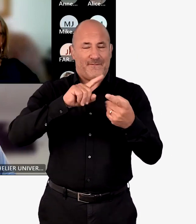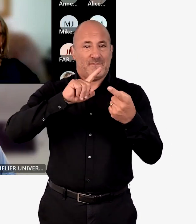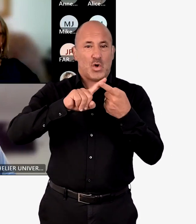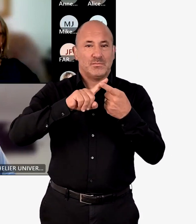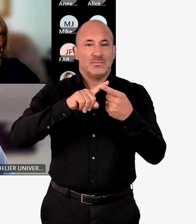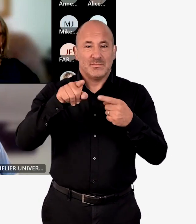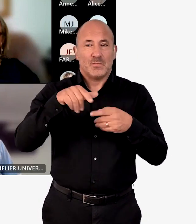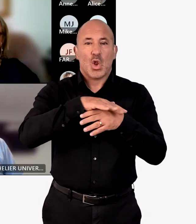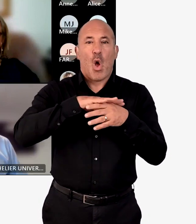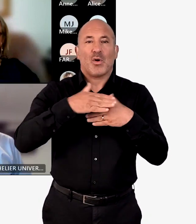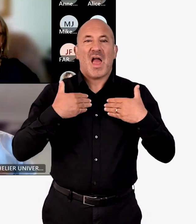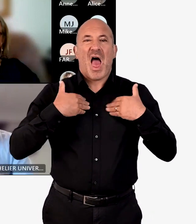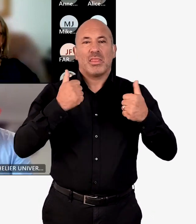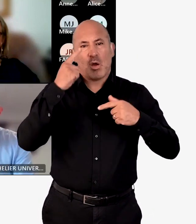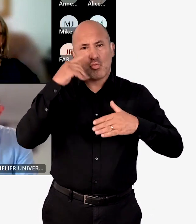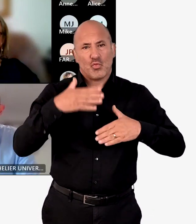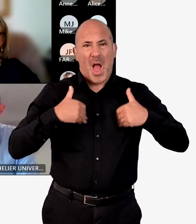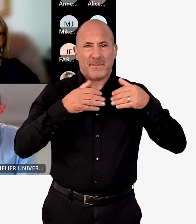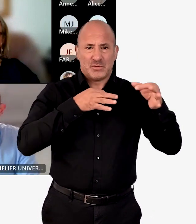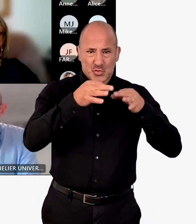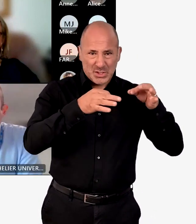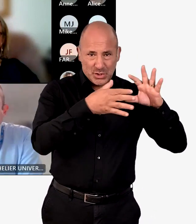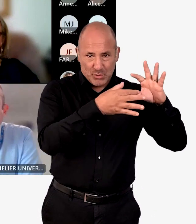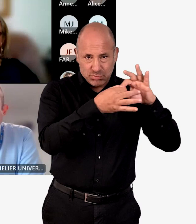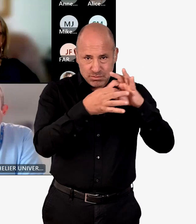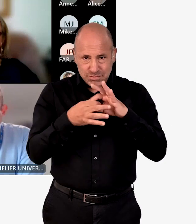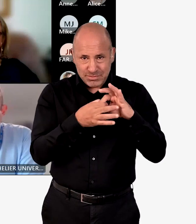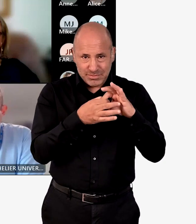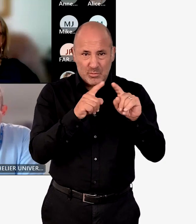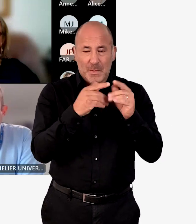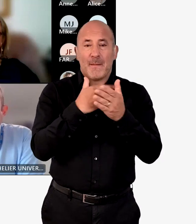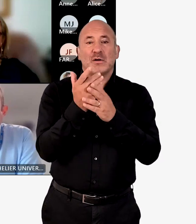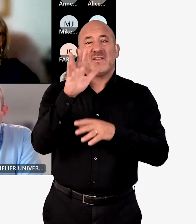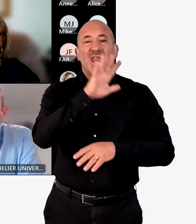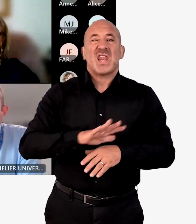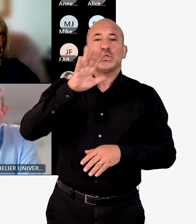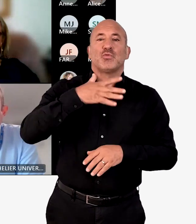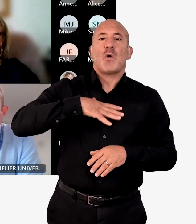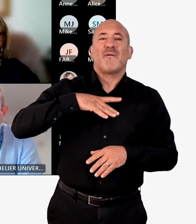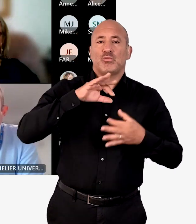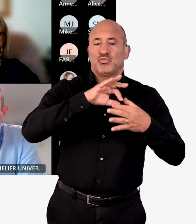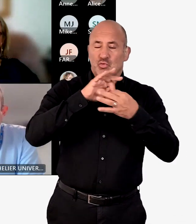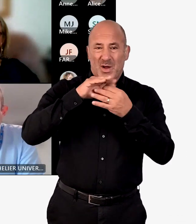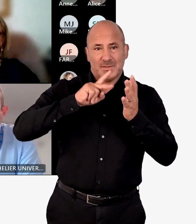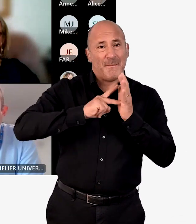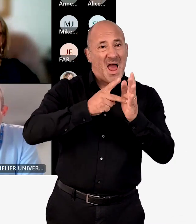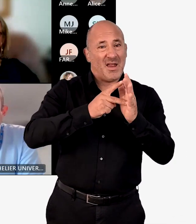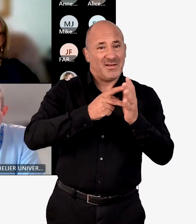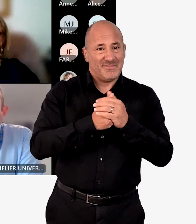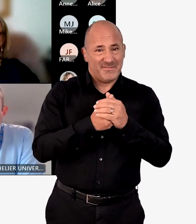mention to board members. The first is the alignment with local health and well-being strategies. And as part of the national requirement for the joint forward plan,